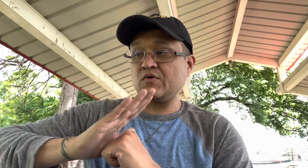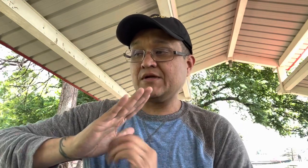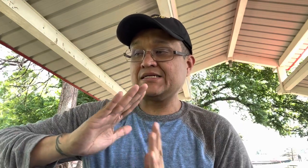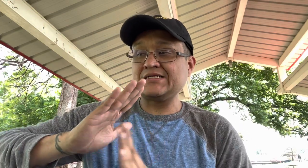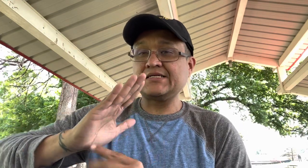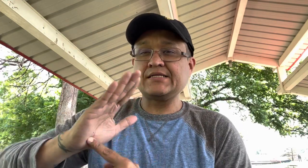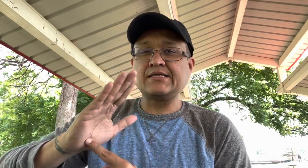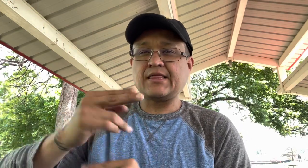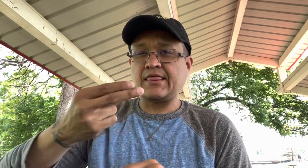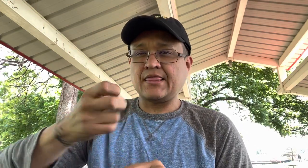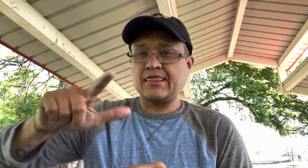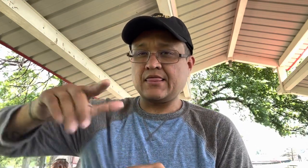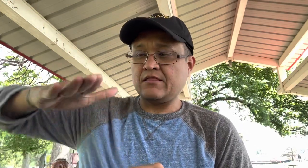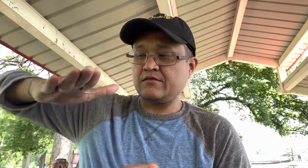and that shall bruise his hill